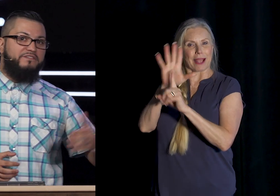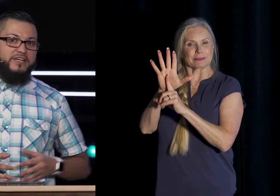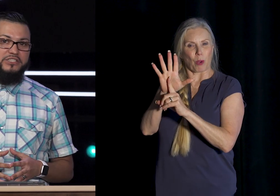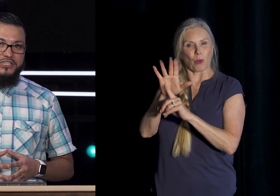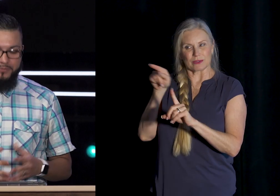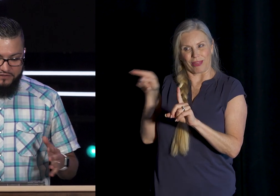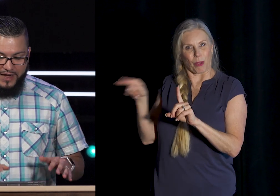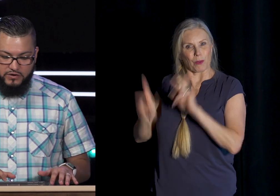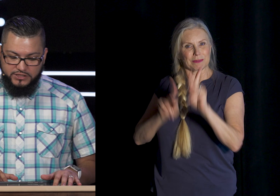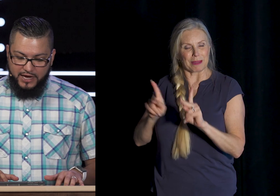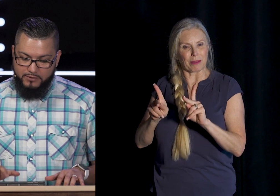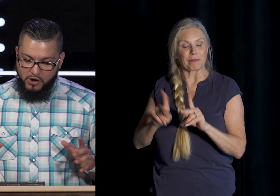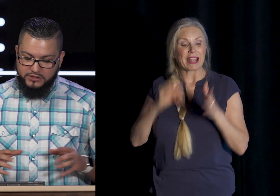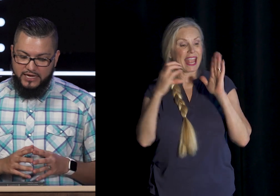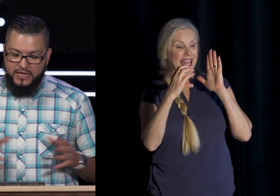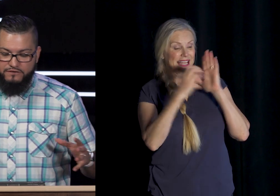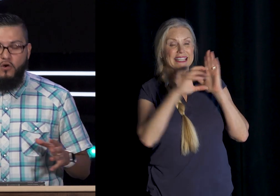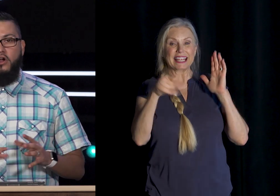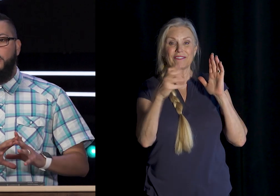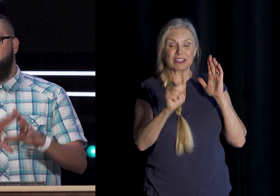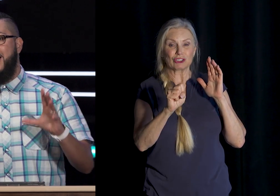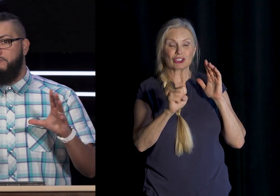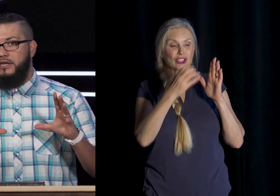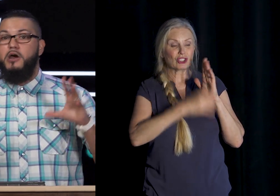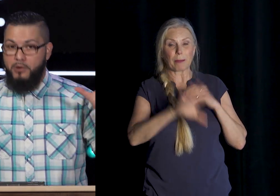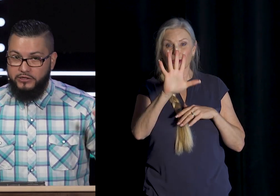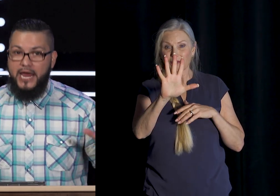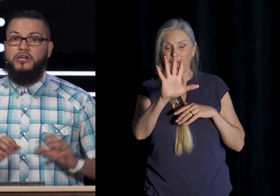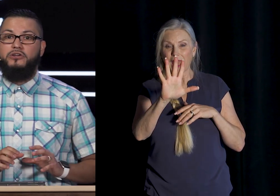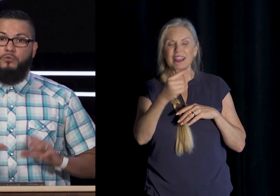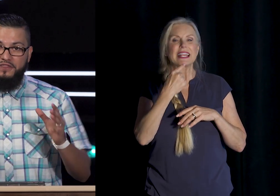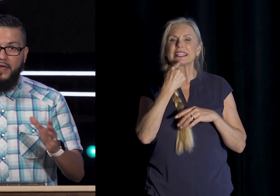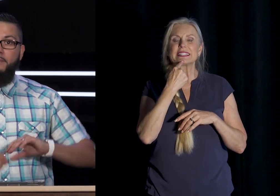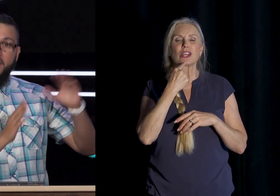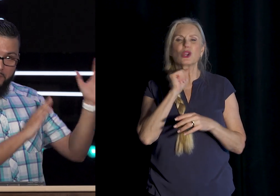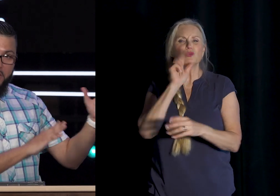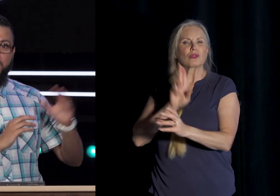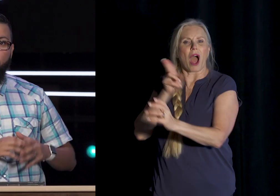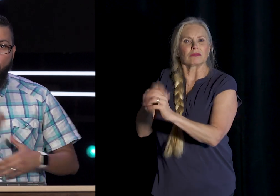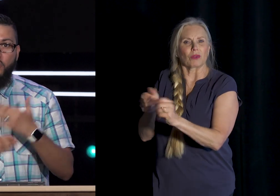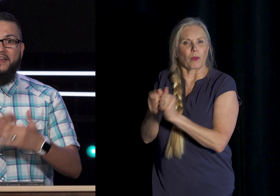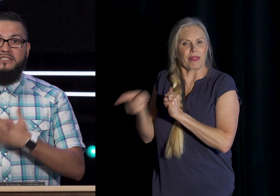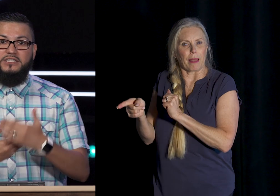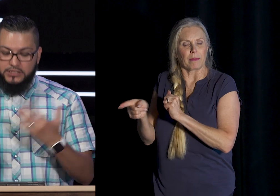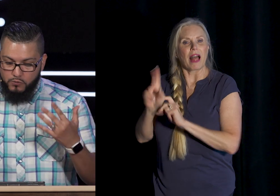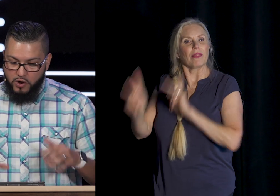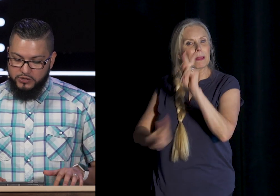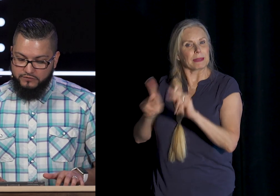Ephesians Chapter 5 Verse 7 Paul said Therefore Do not be Partakers With them The people Who are the Consistent Workers of